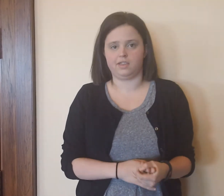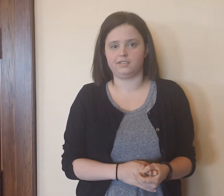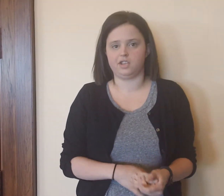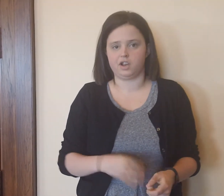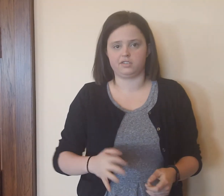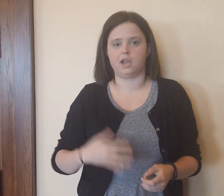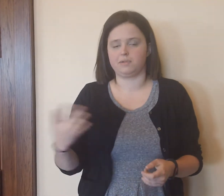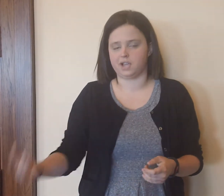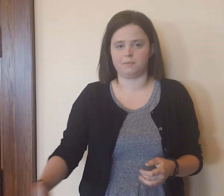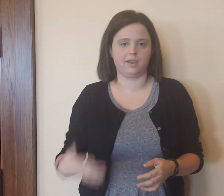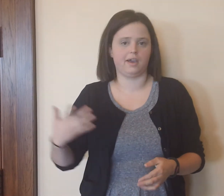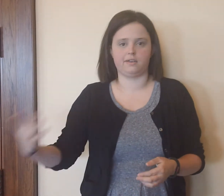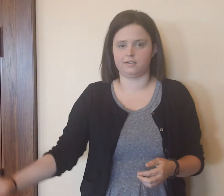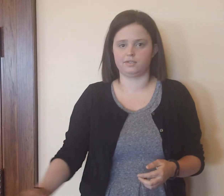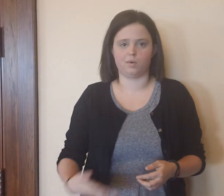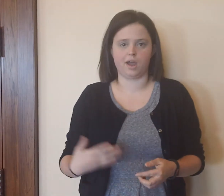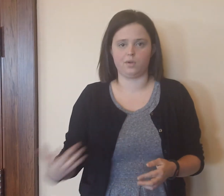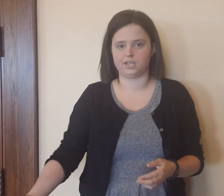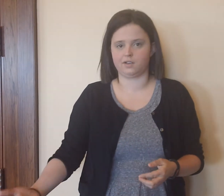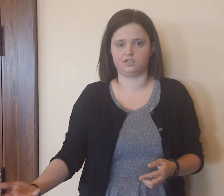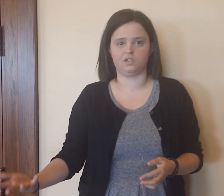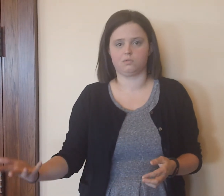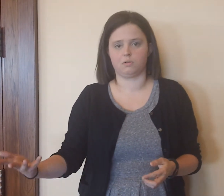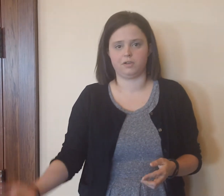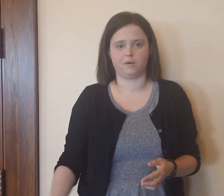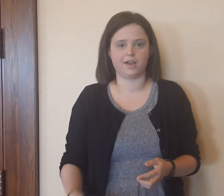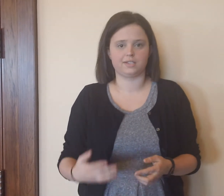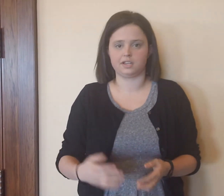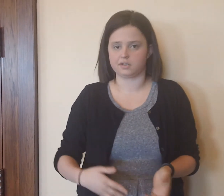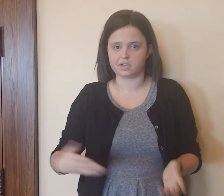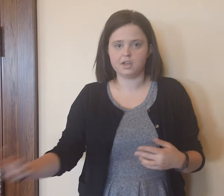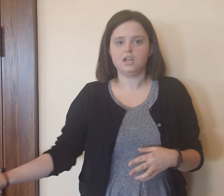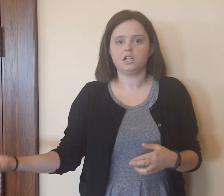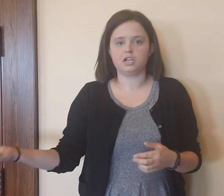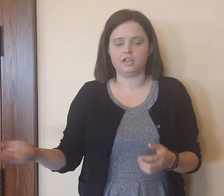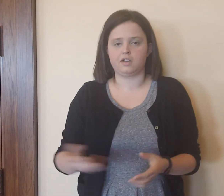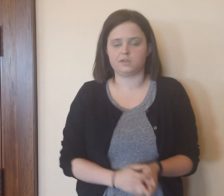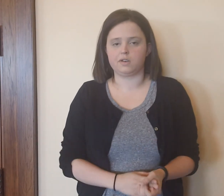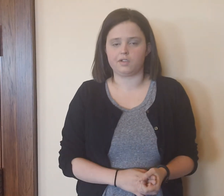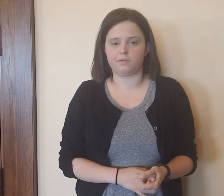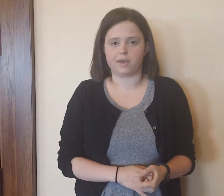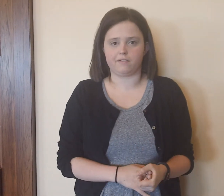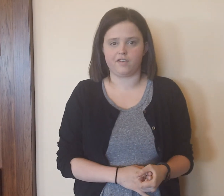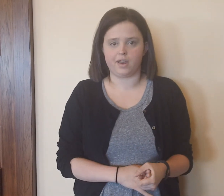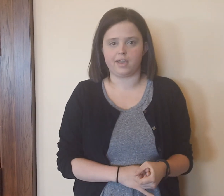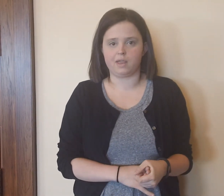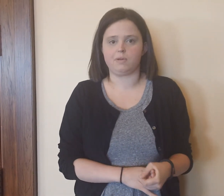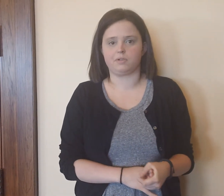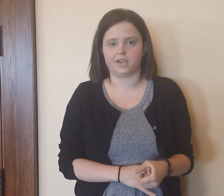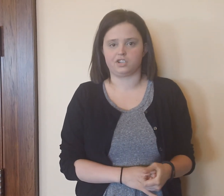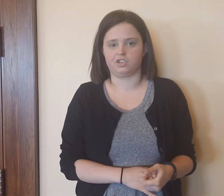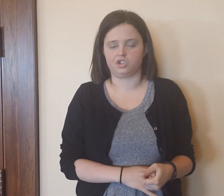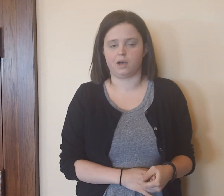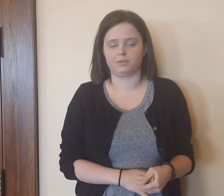kind of things easier time and time again is why retailers retail completely less. There's clearly also another benefit in getting people to actually shop.